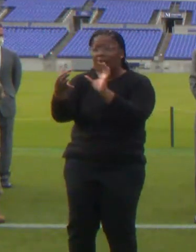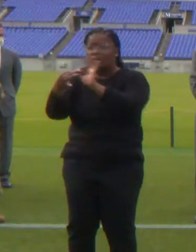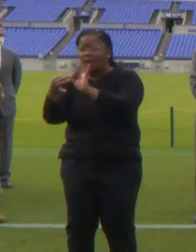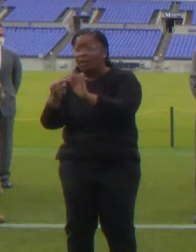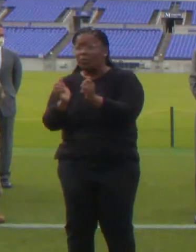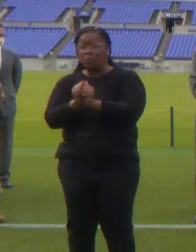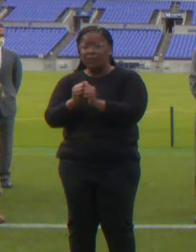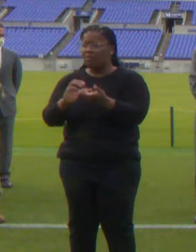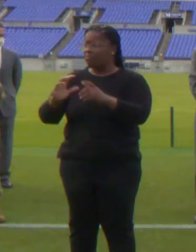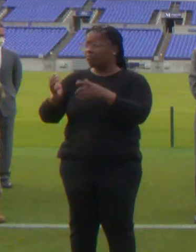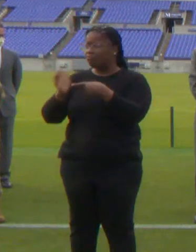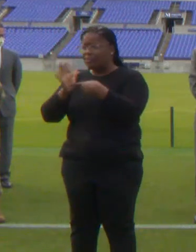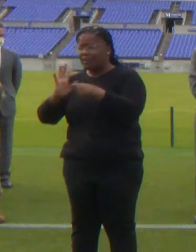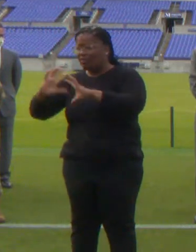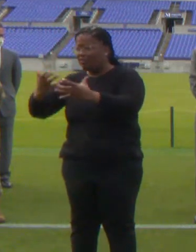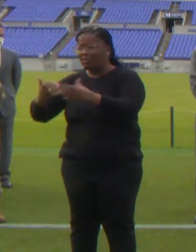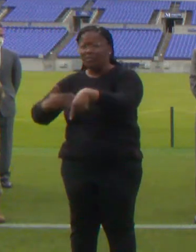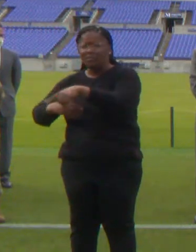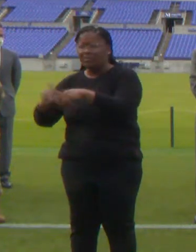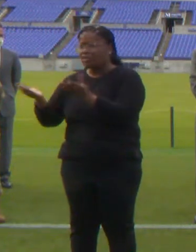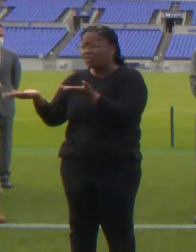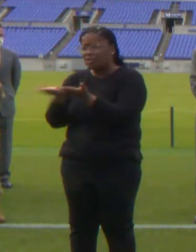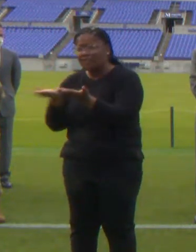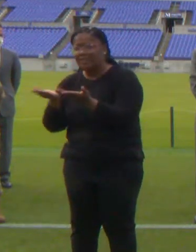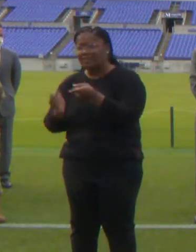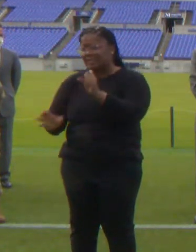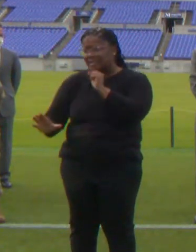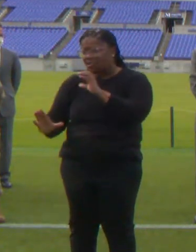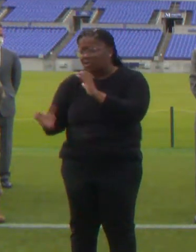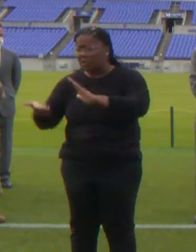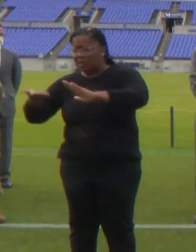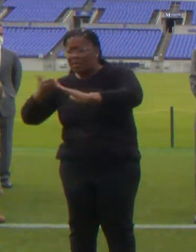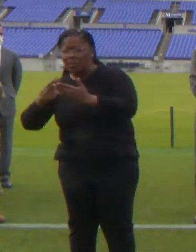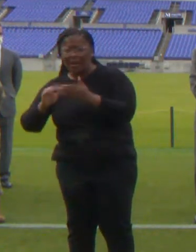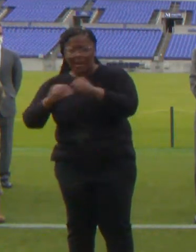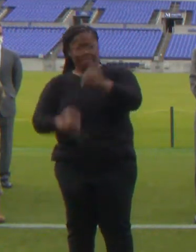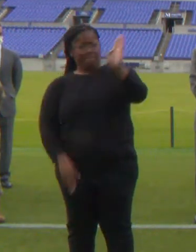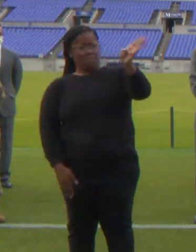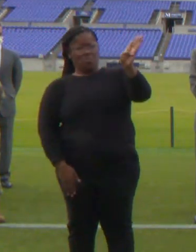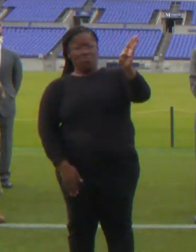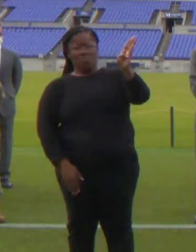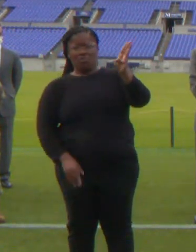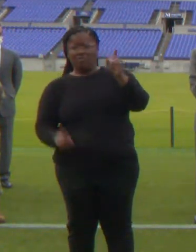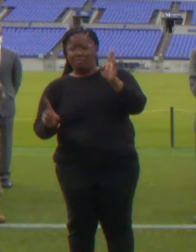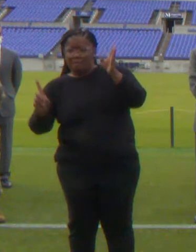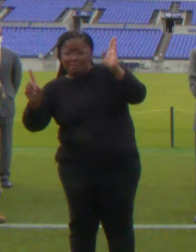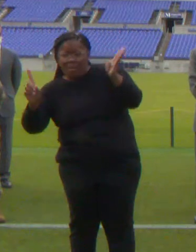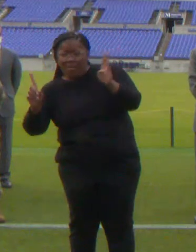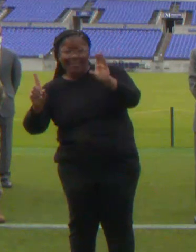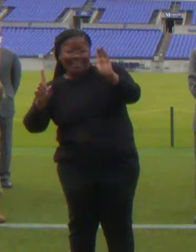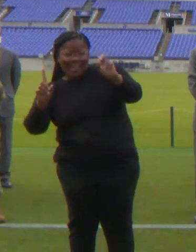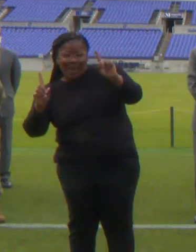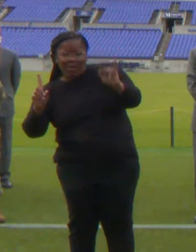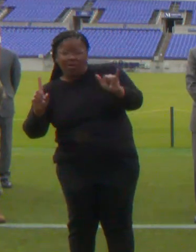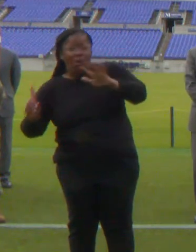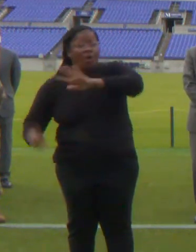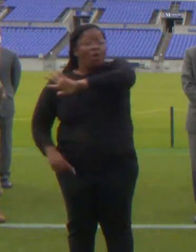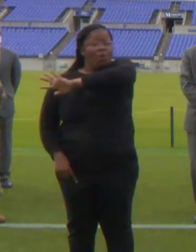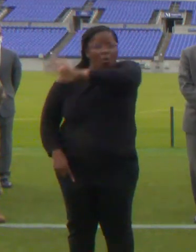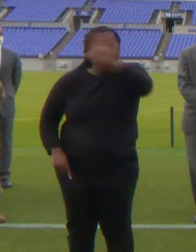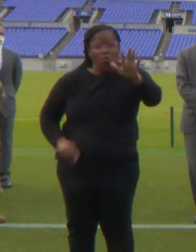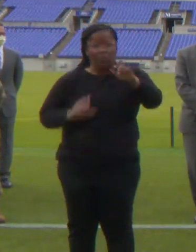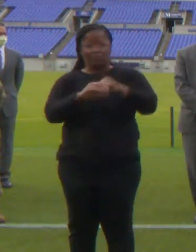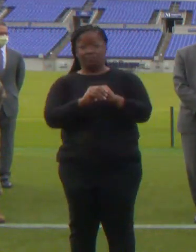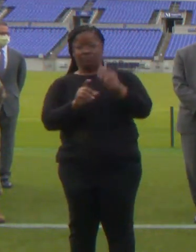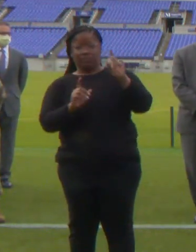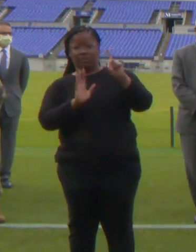minority, and senior communities here in Baltimore City, in Baltimore County, and across the state. For those of